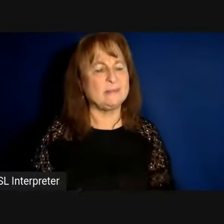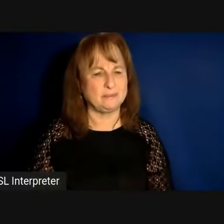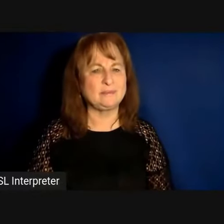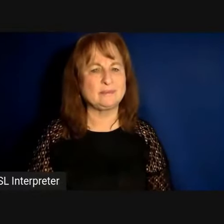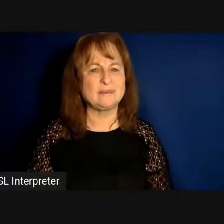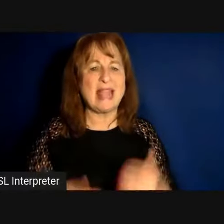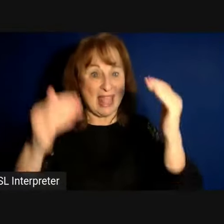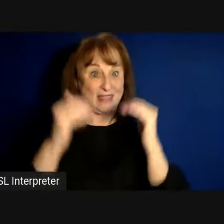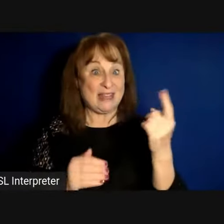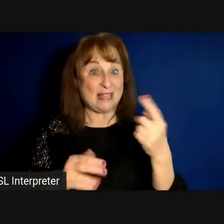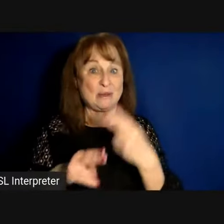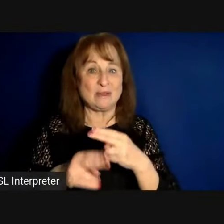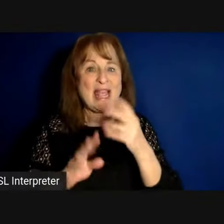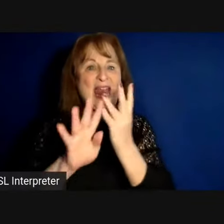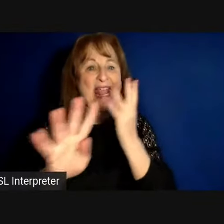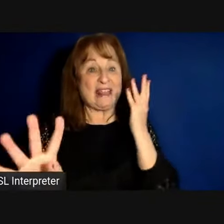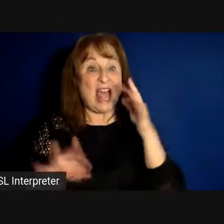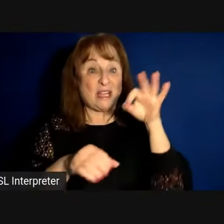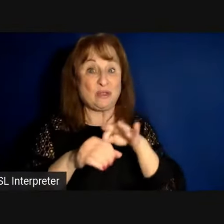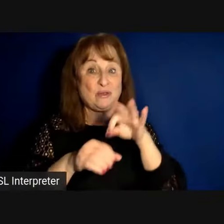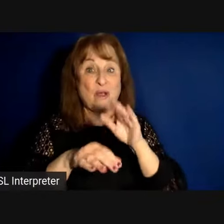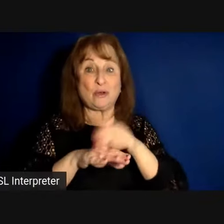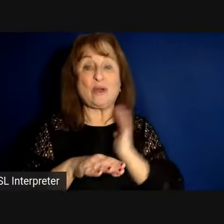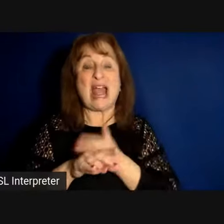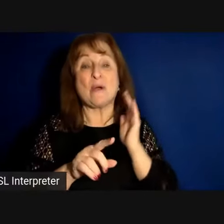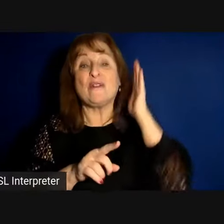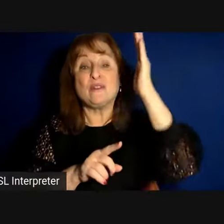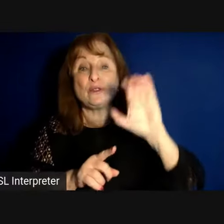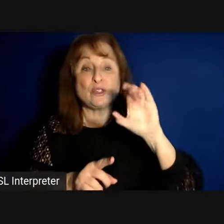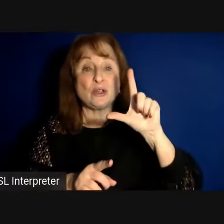this next one is called In Line to Vote on Our Future Climate